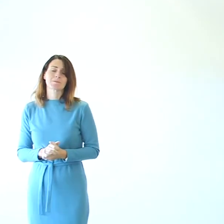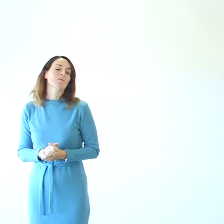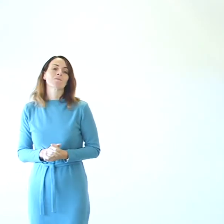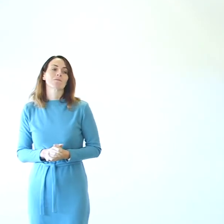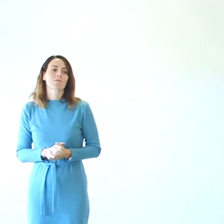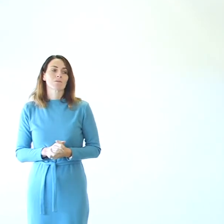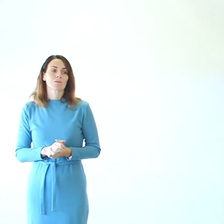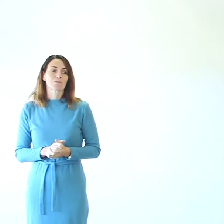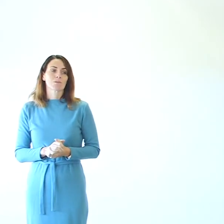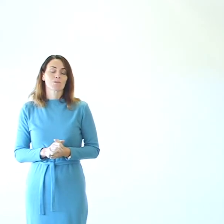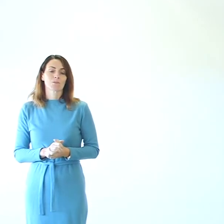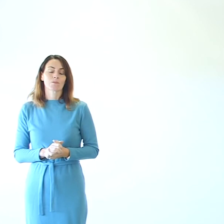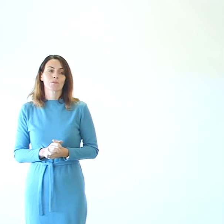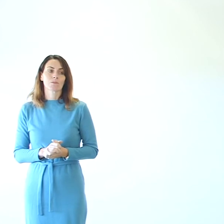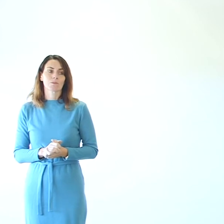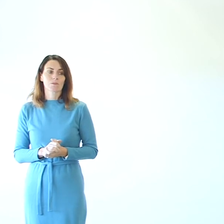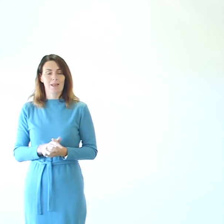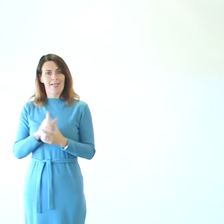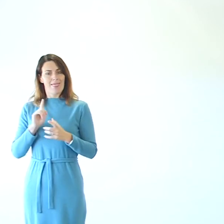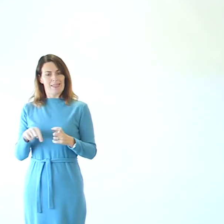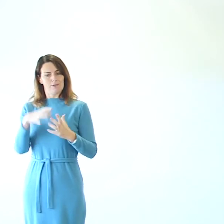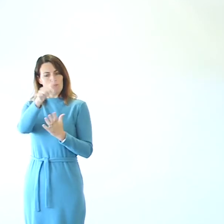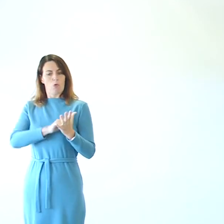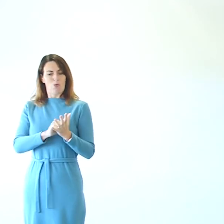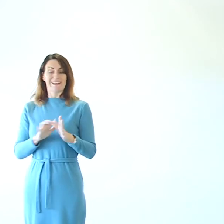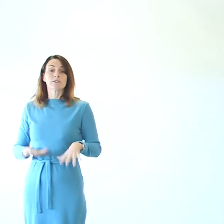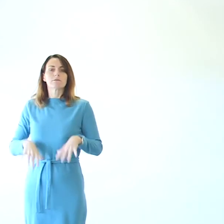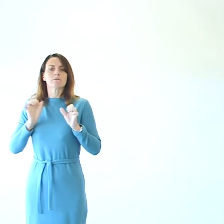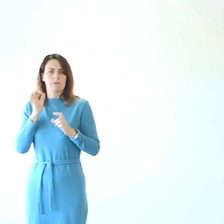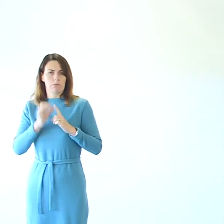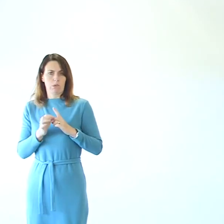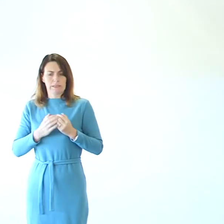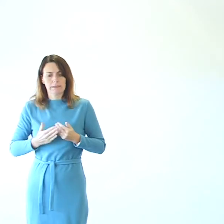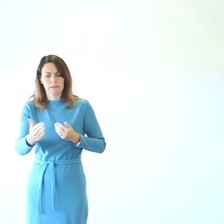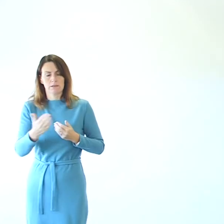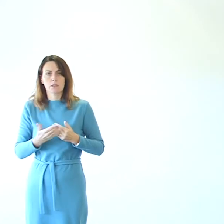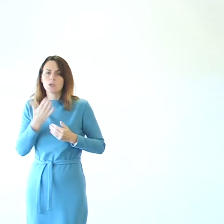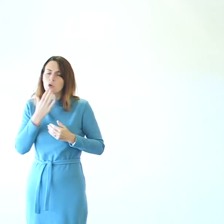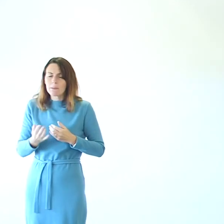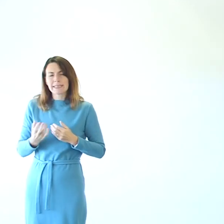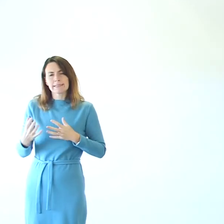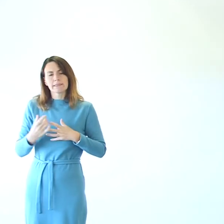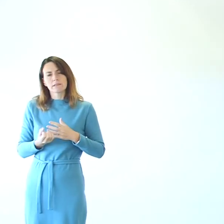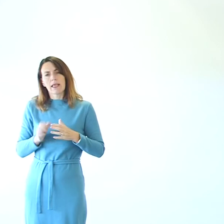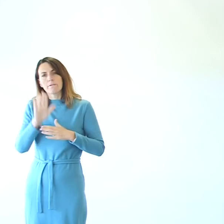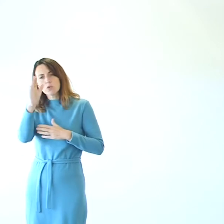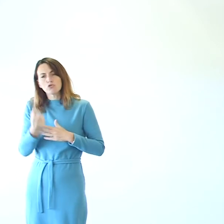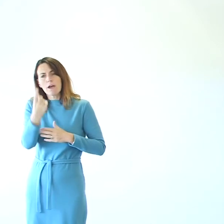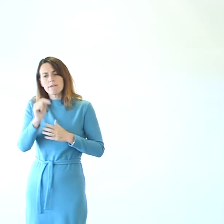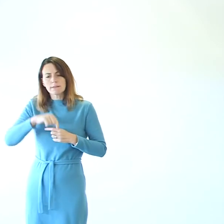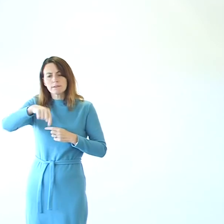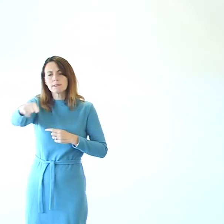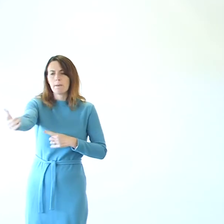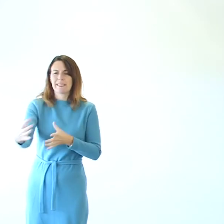As always, this is a start. So, please engage in the Vital Thinking events throughout the year.